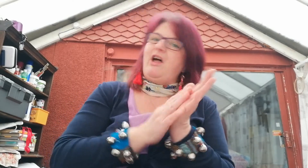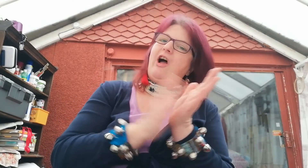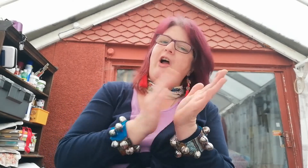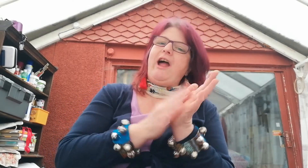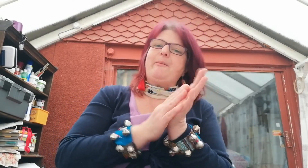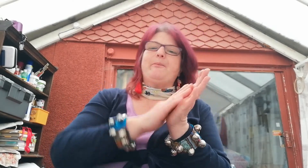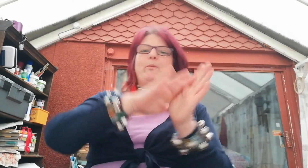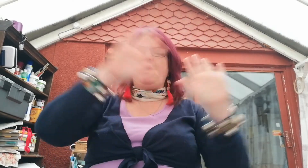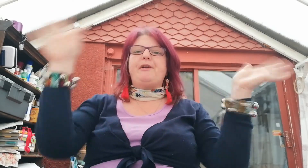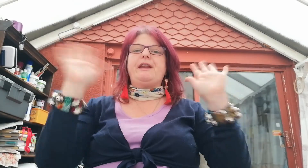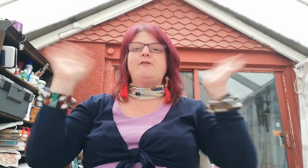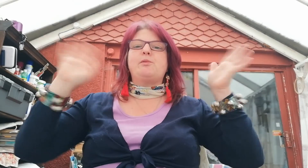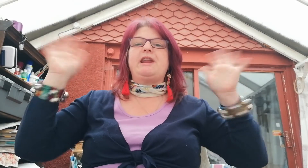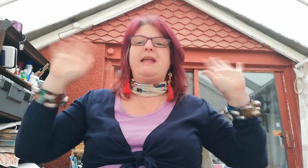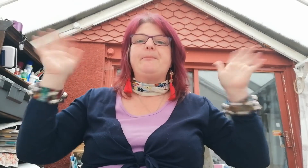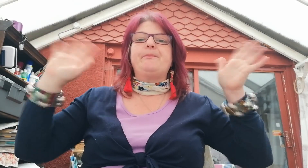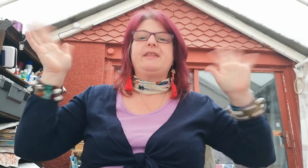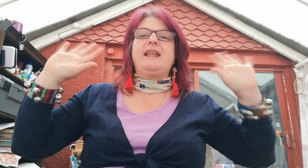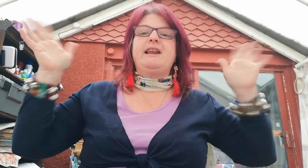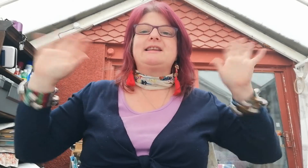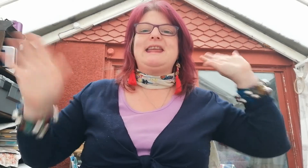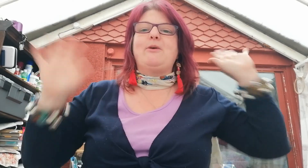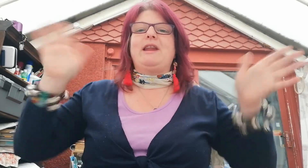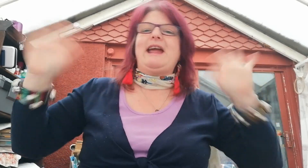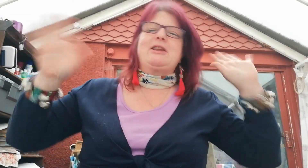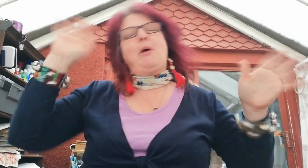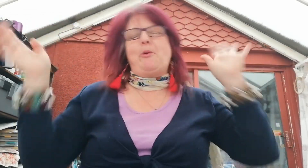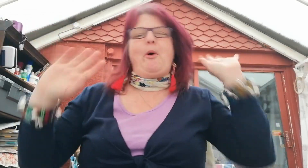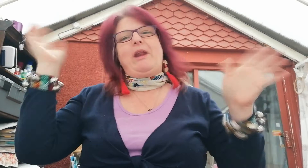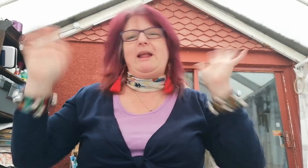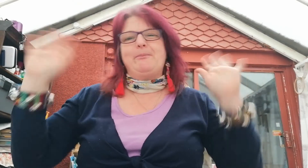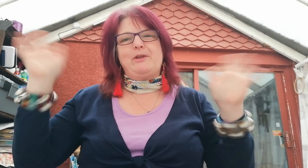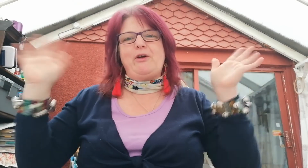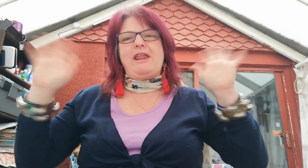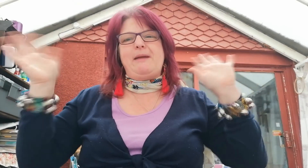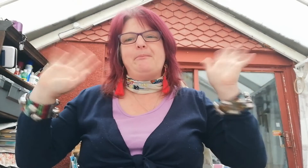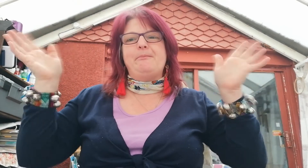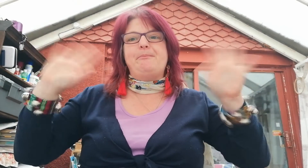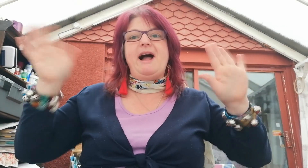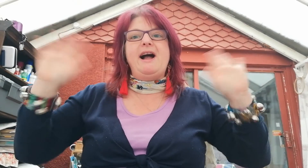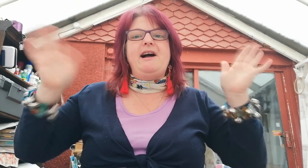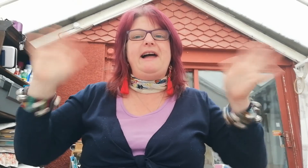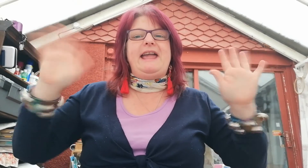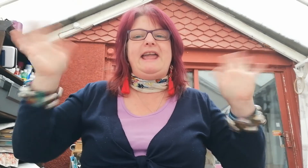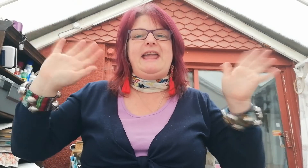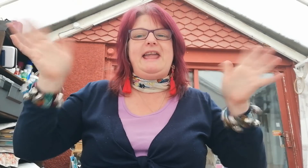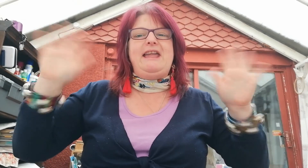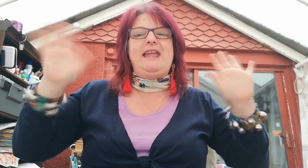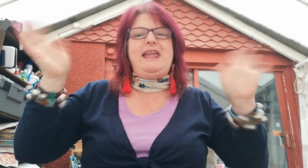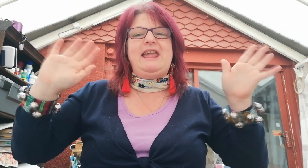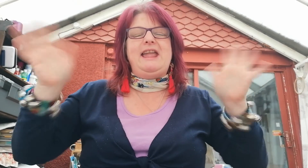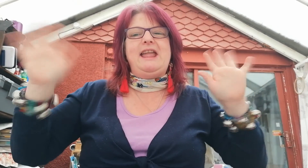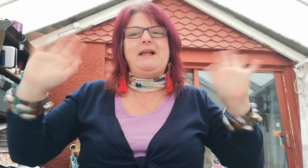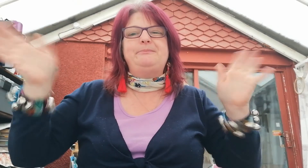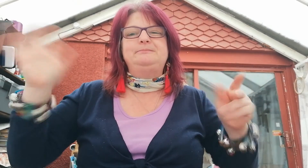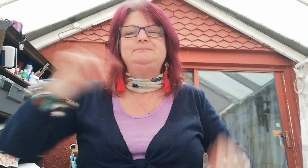All right. Well done, everybody. I'll see you all again tomorrow morning. All right, then. Bye! Bye! Bye!